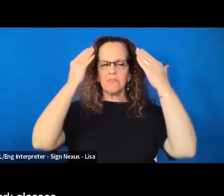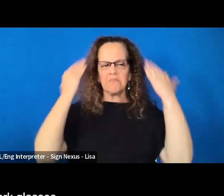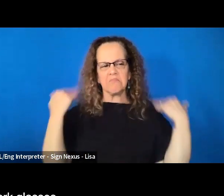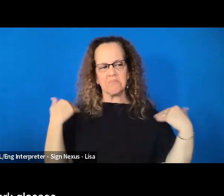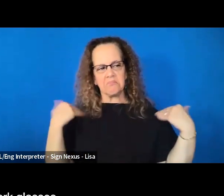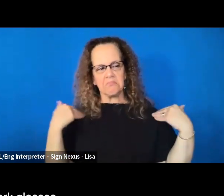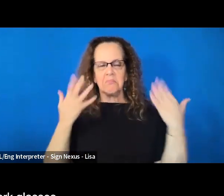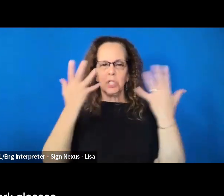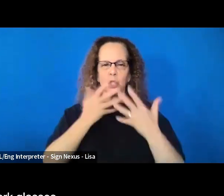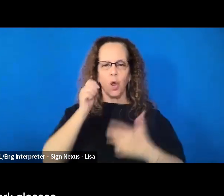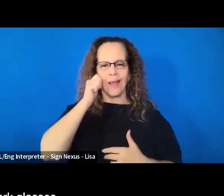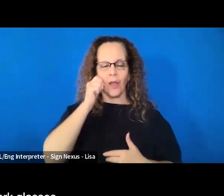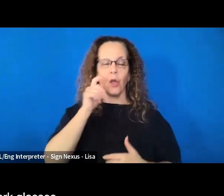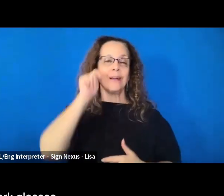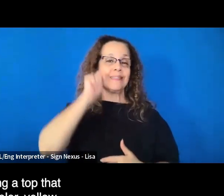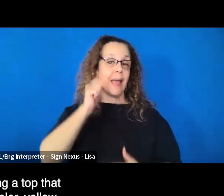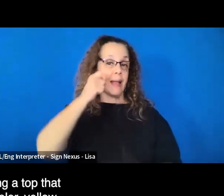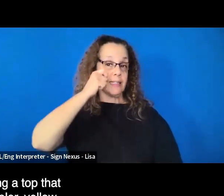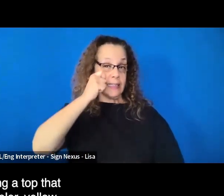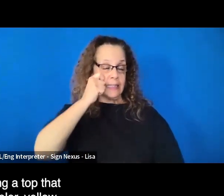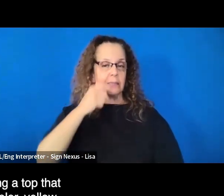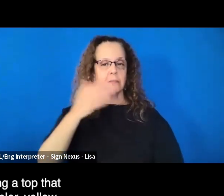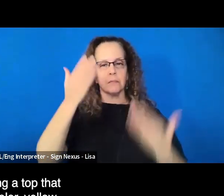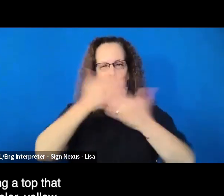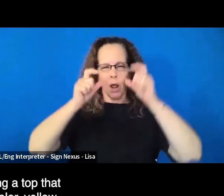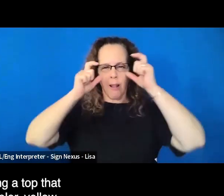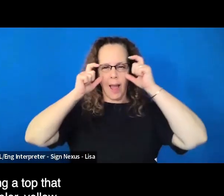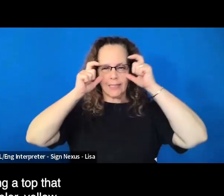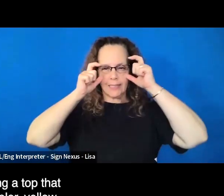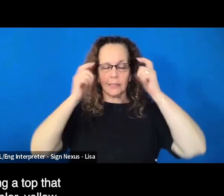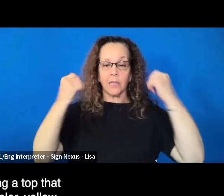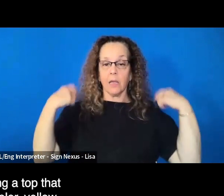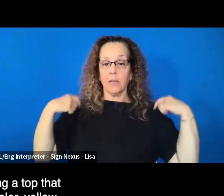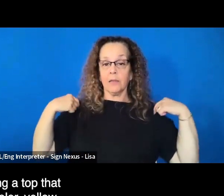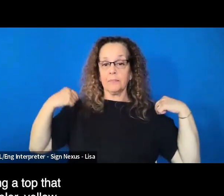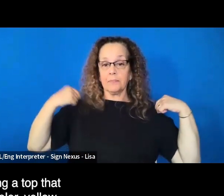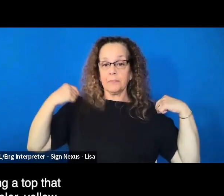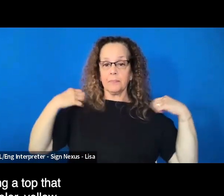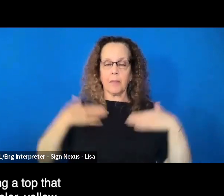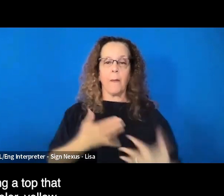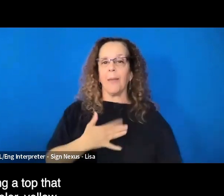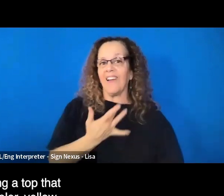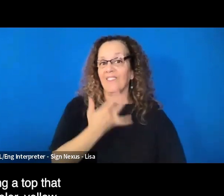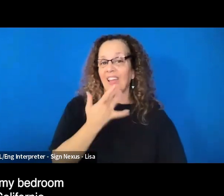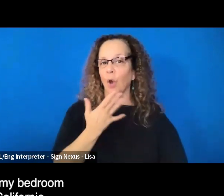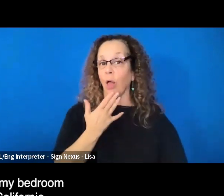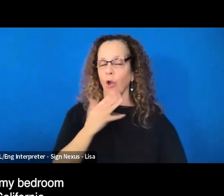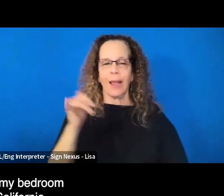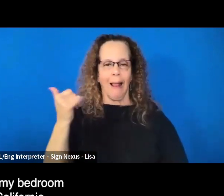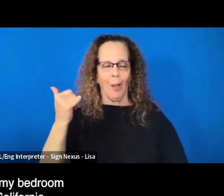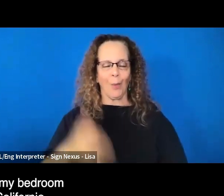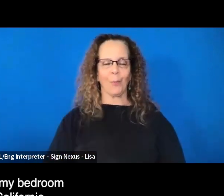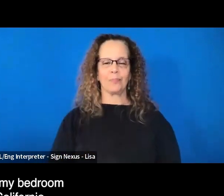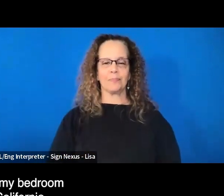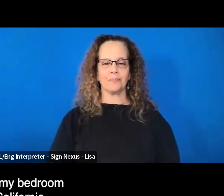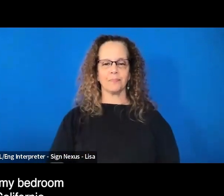skin, and dark glasses. I'm currently wearing a top that is my favorite color, yellow. I